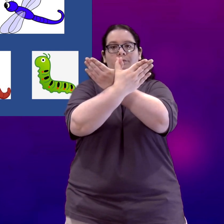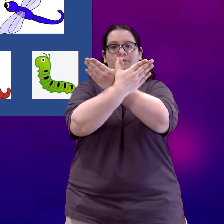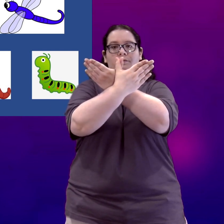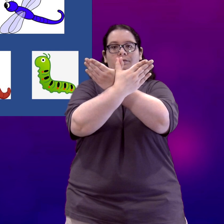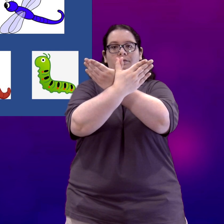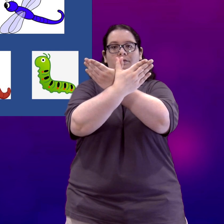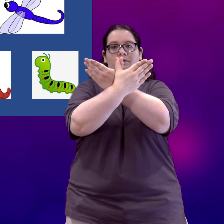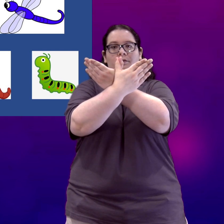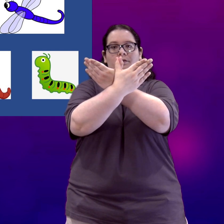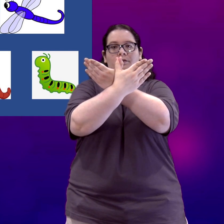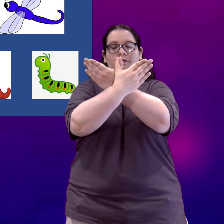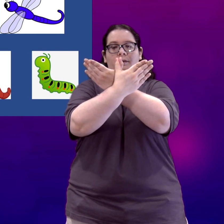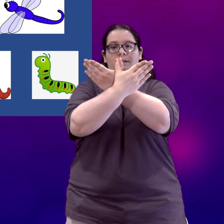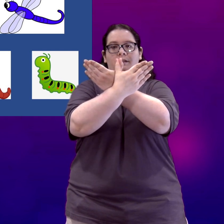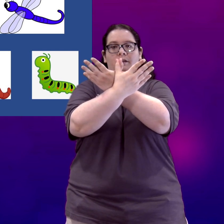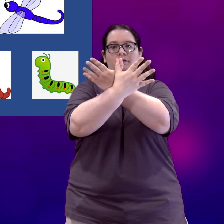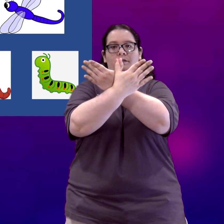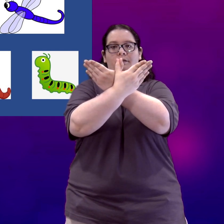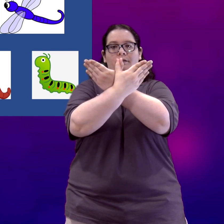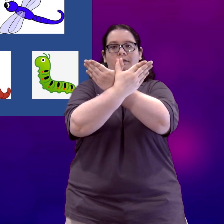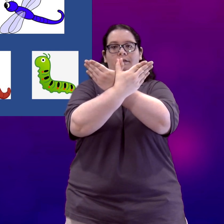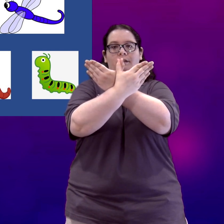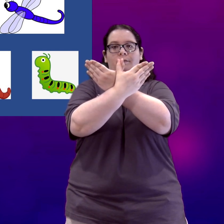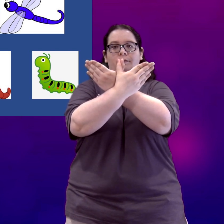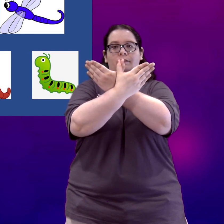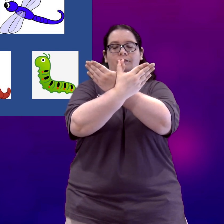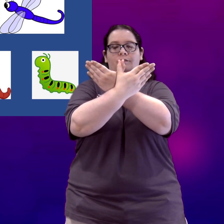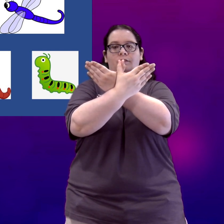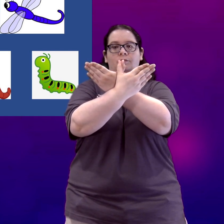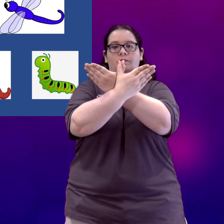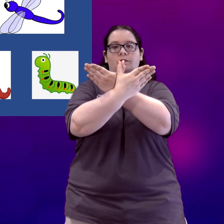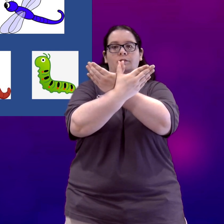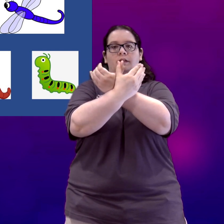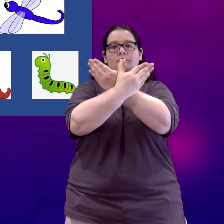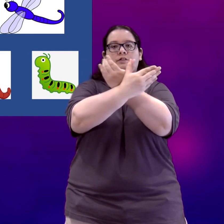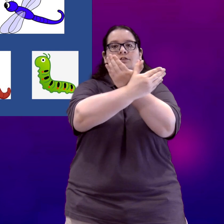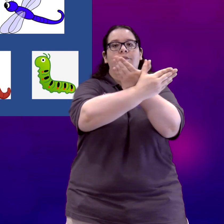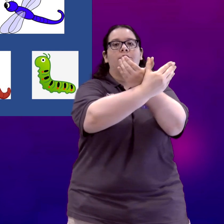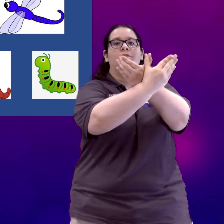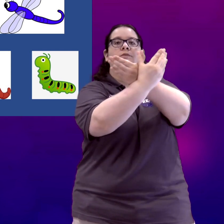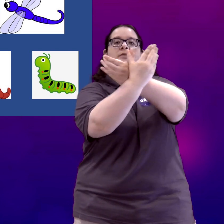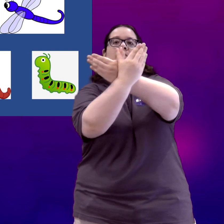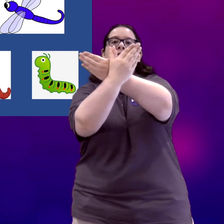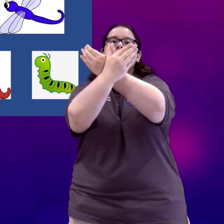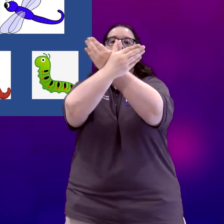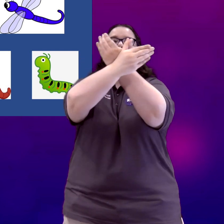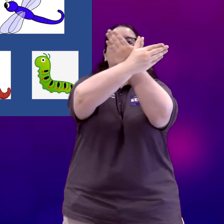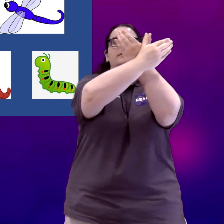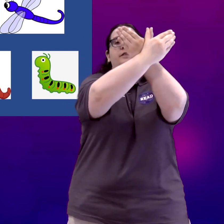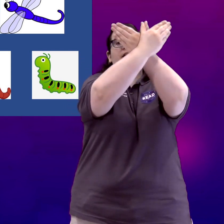your thumbs together, keep the rest of your fingers real close and you're just going to fly